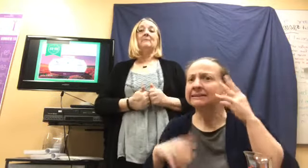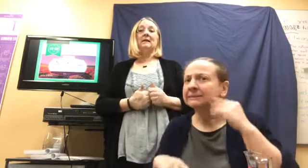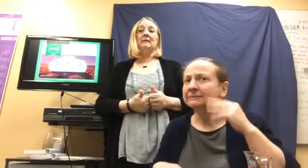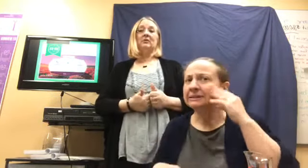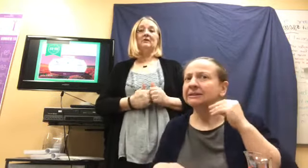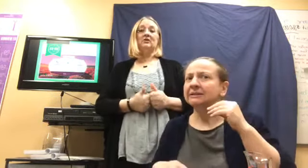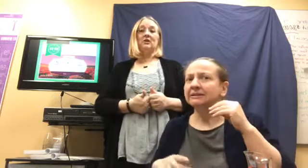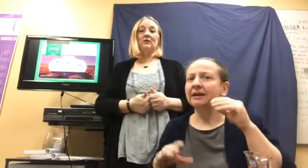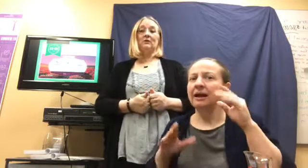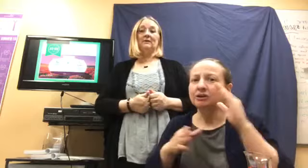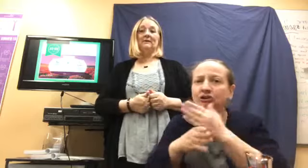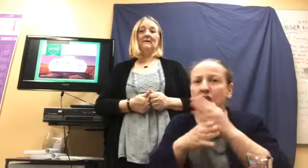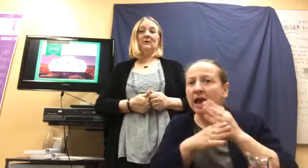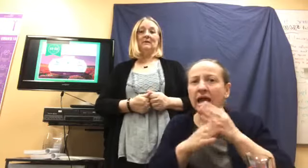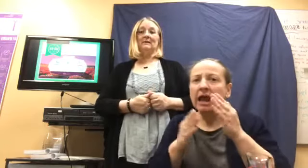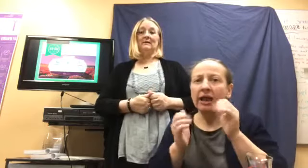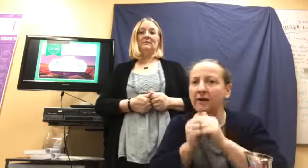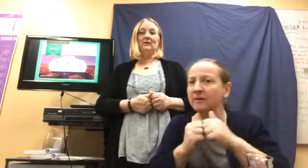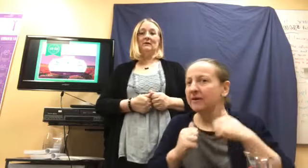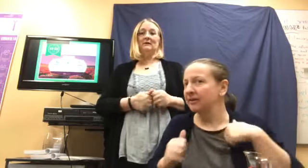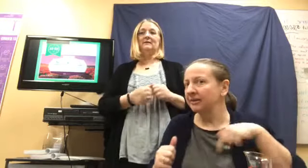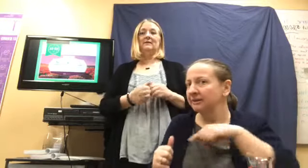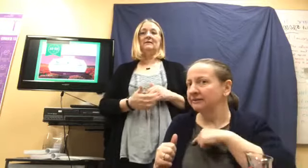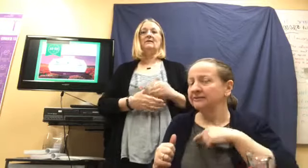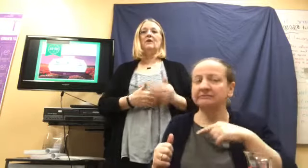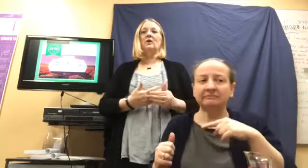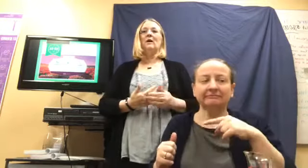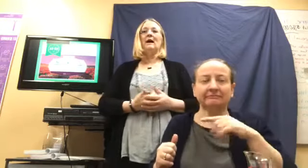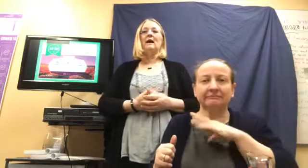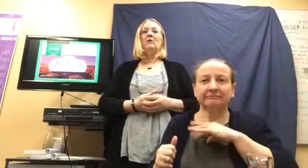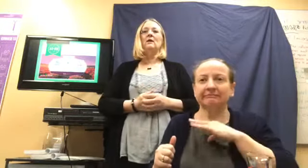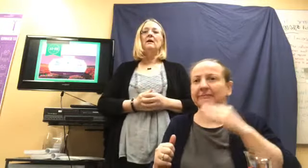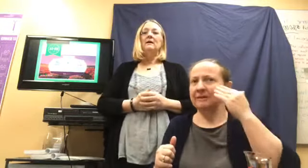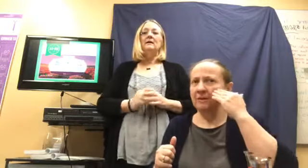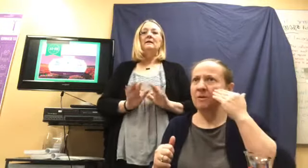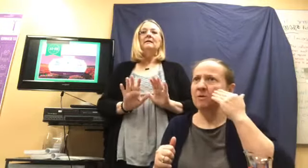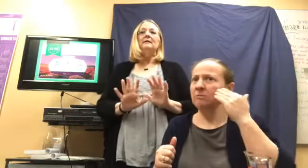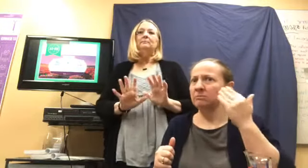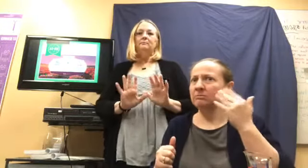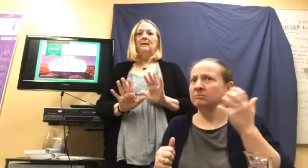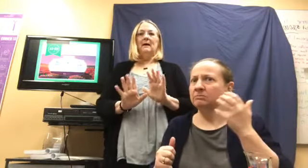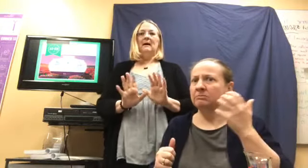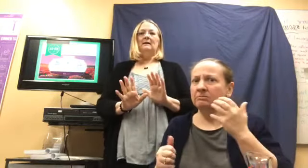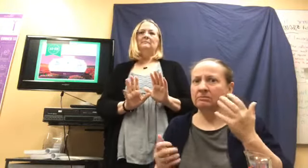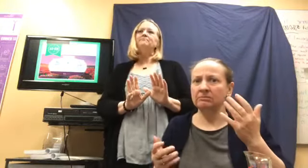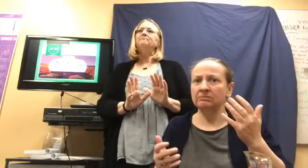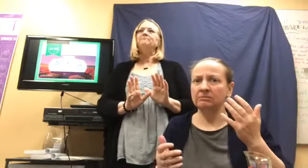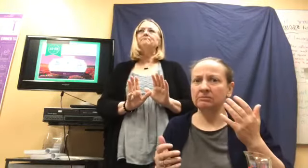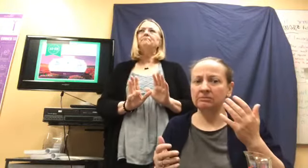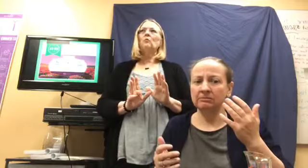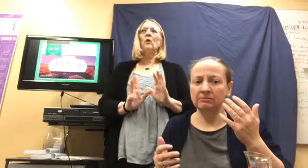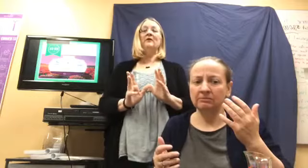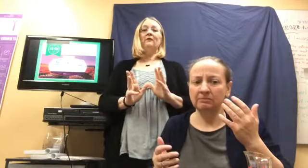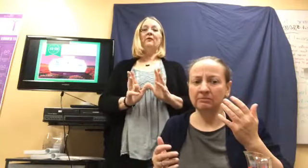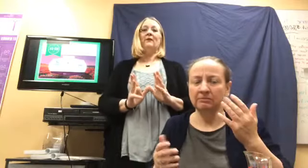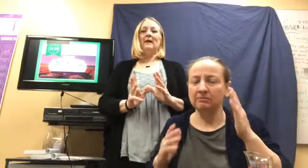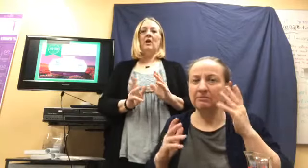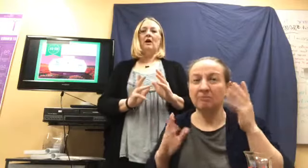been able to share those experiences with us just to know how, um, wonderful they are